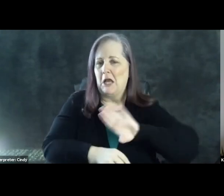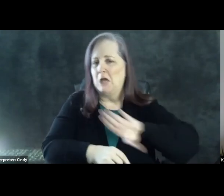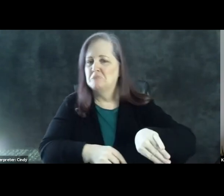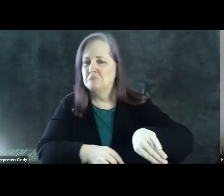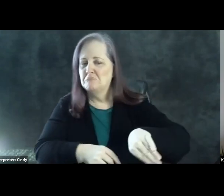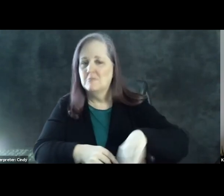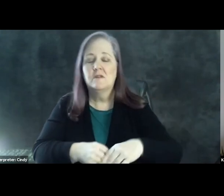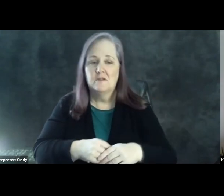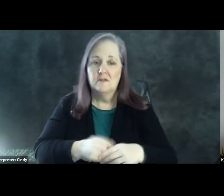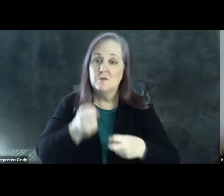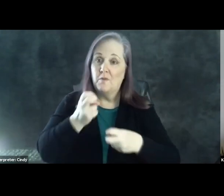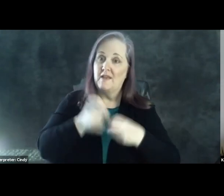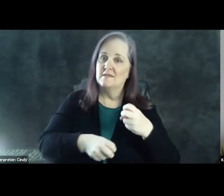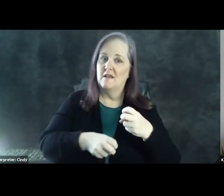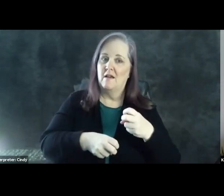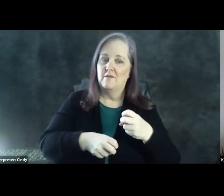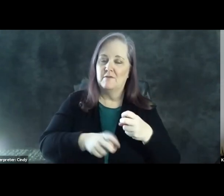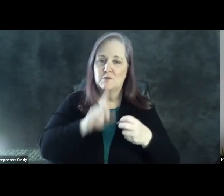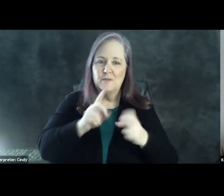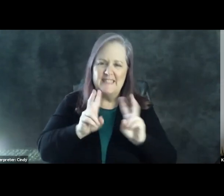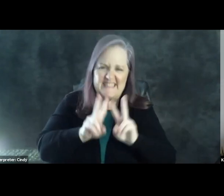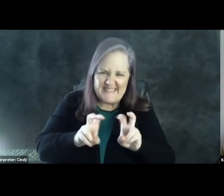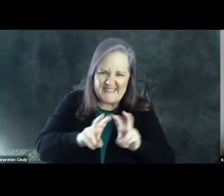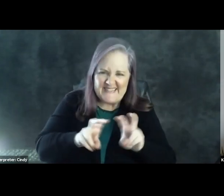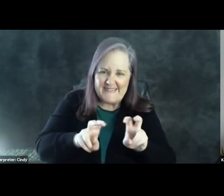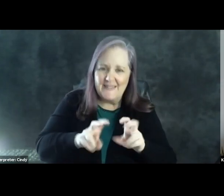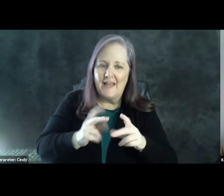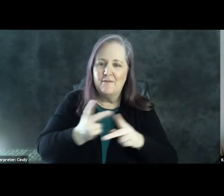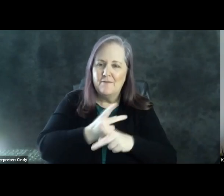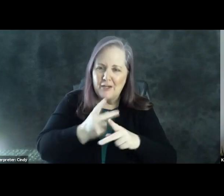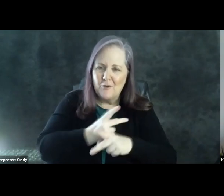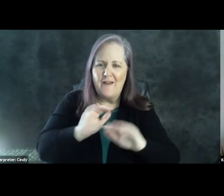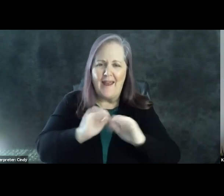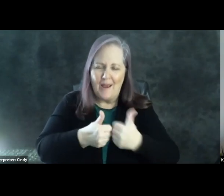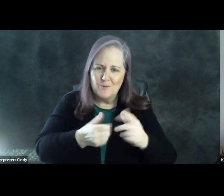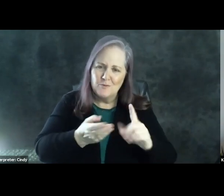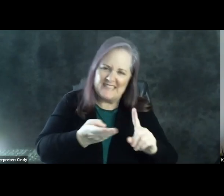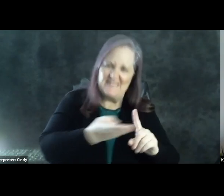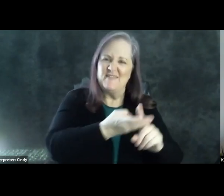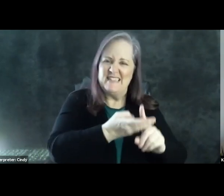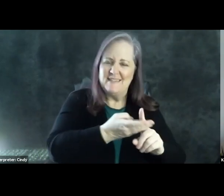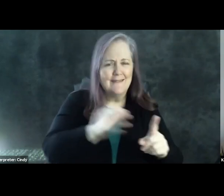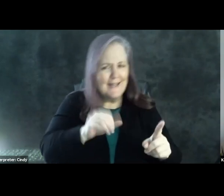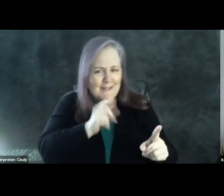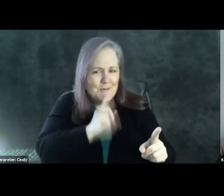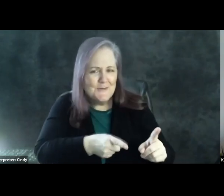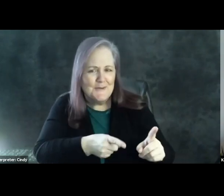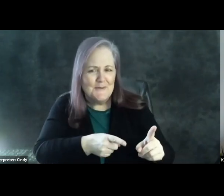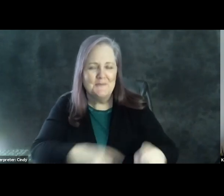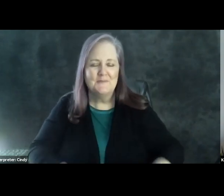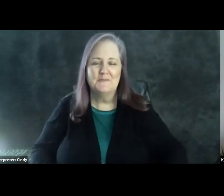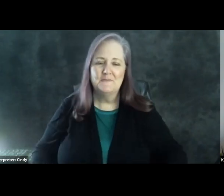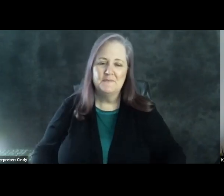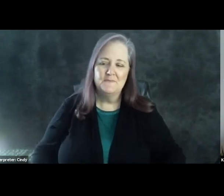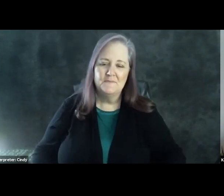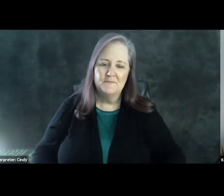so that can make it really tough to dig out disinformation from people's minds once it's in there. And then there's